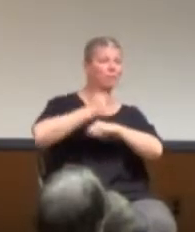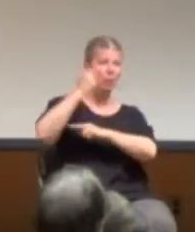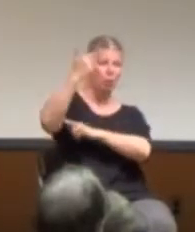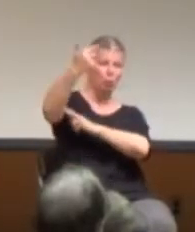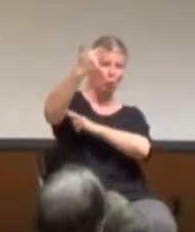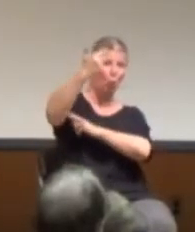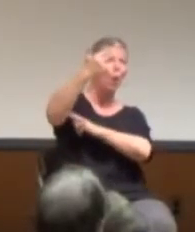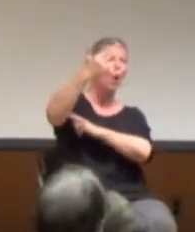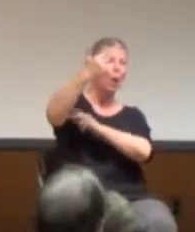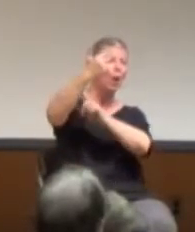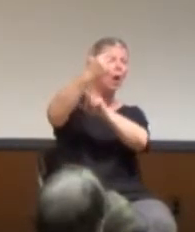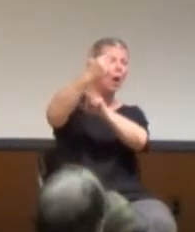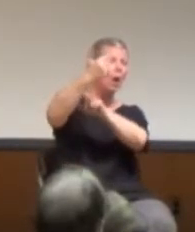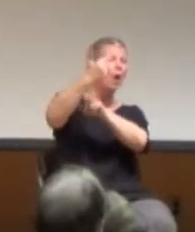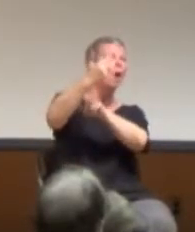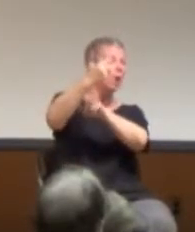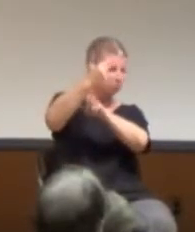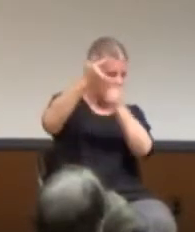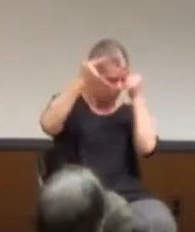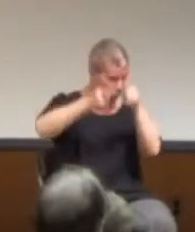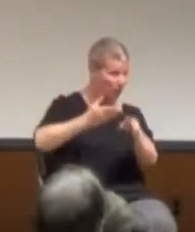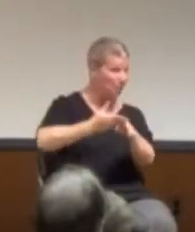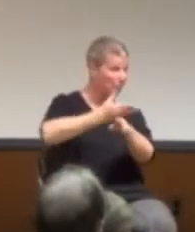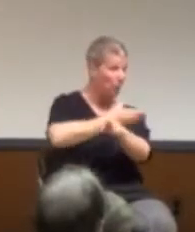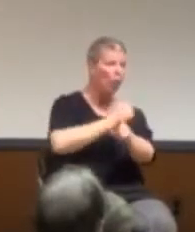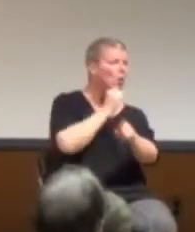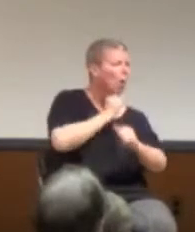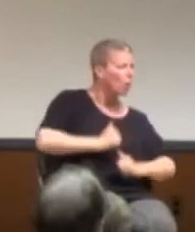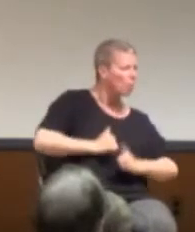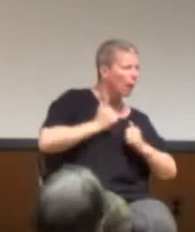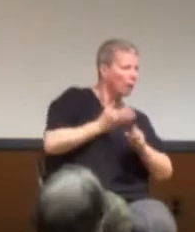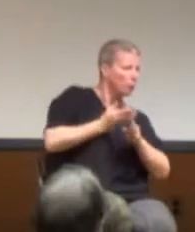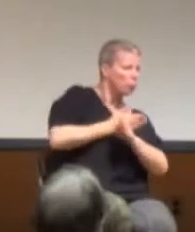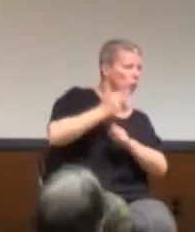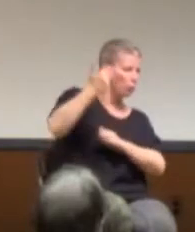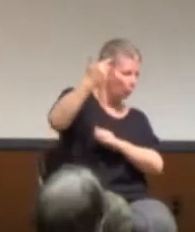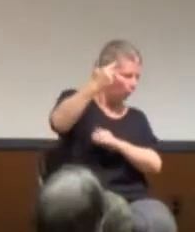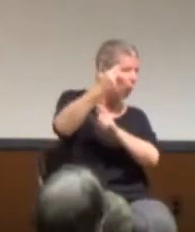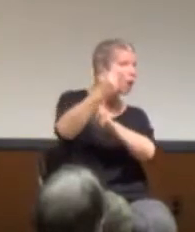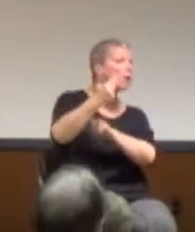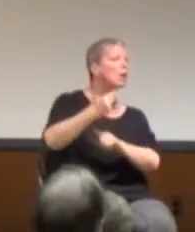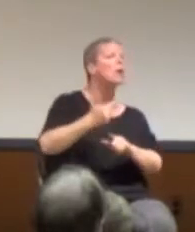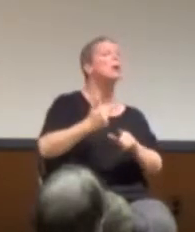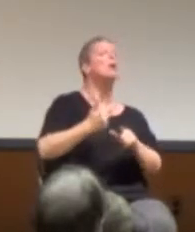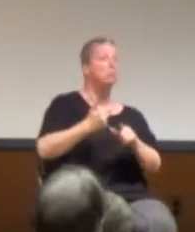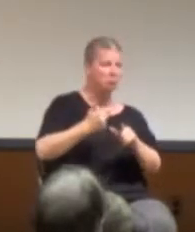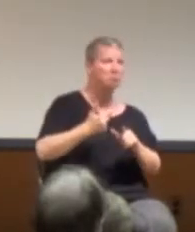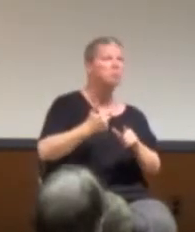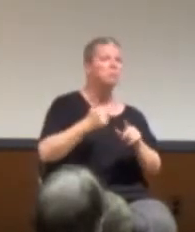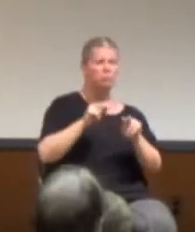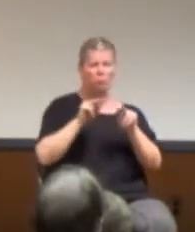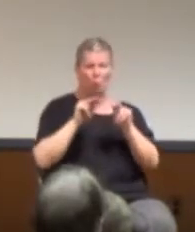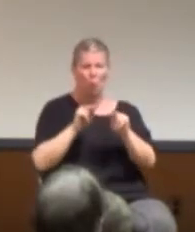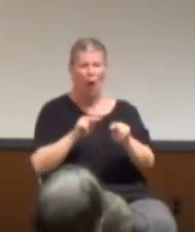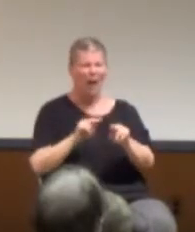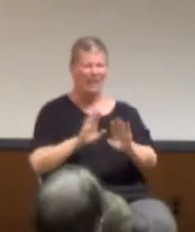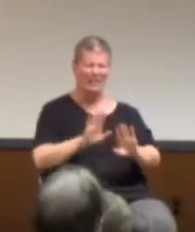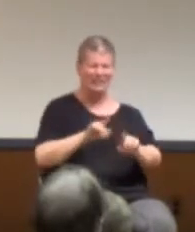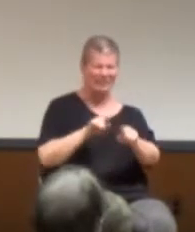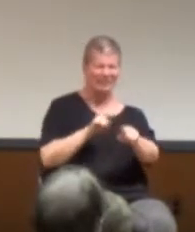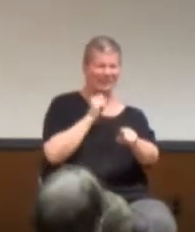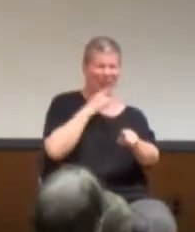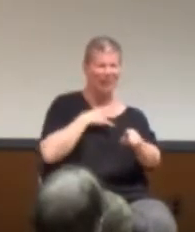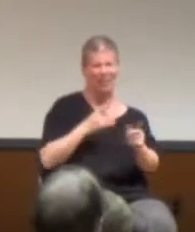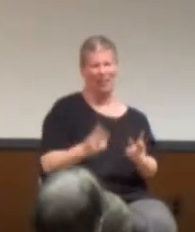don't want this to be in there, and then they can cut it out. If it's live, however, it's often an option to speak just generally, not personally to